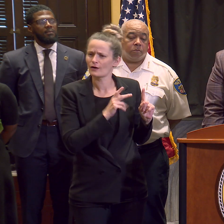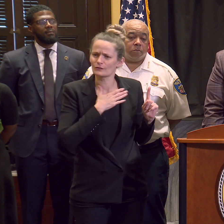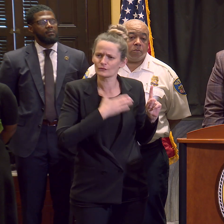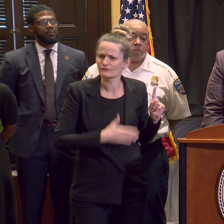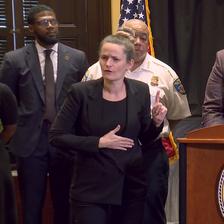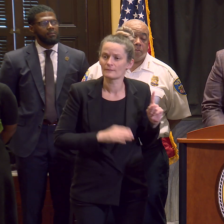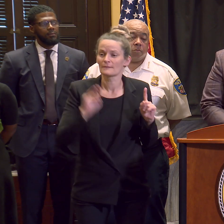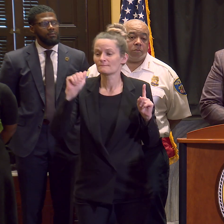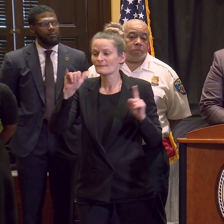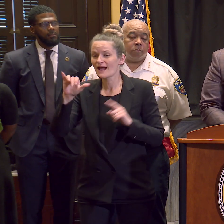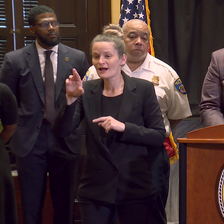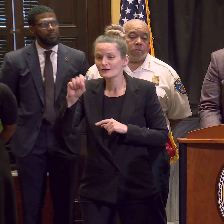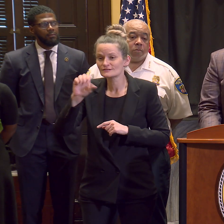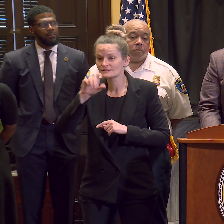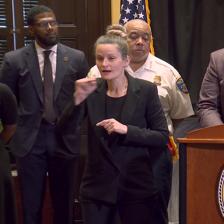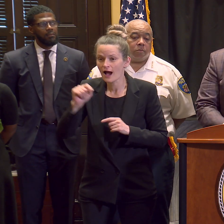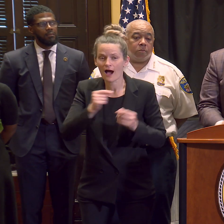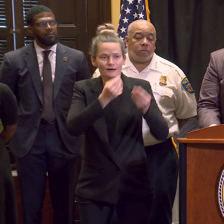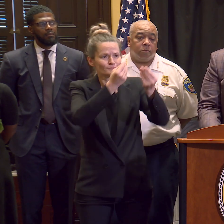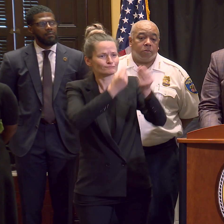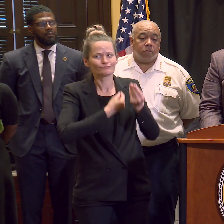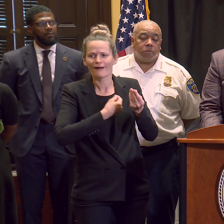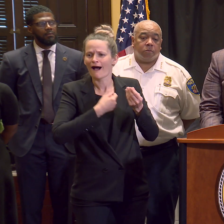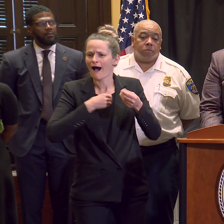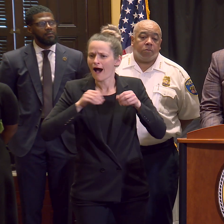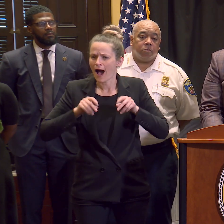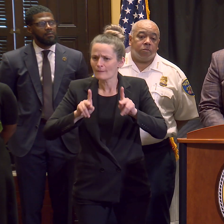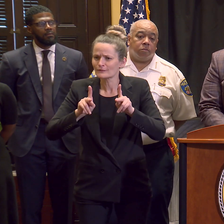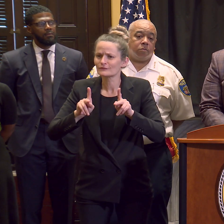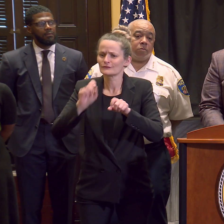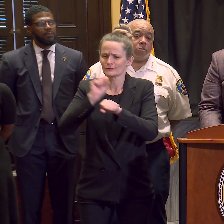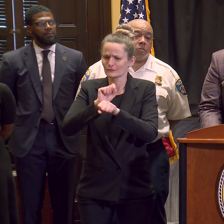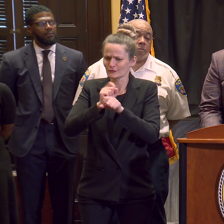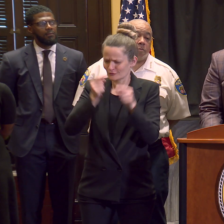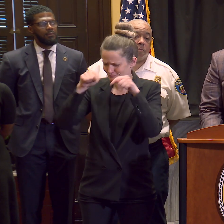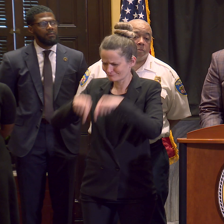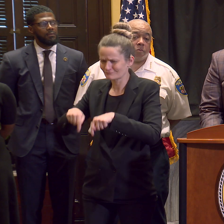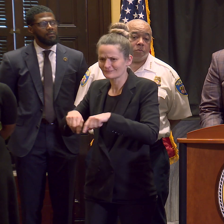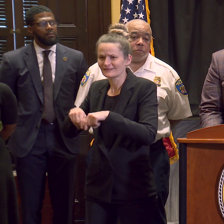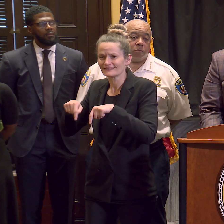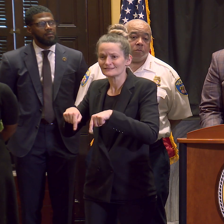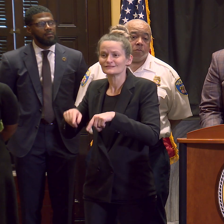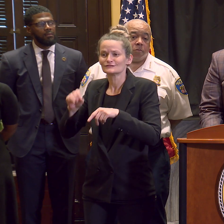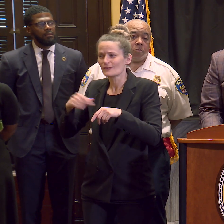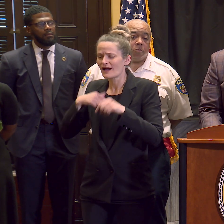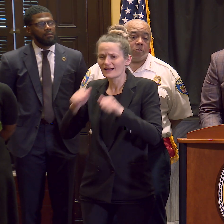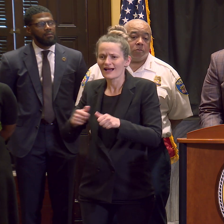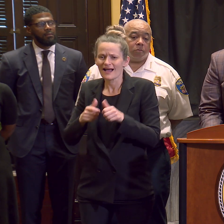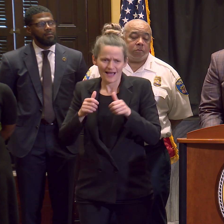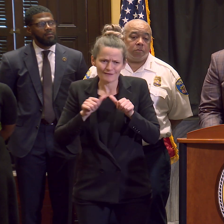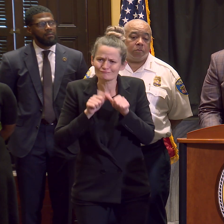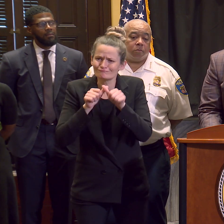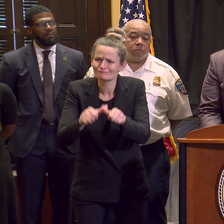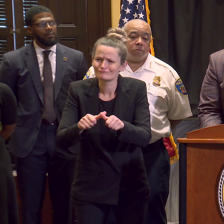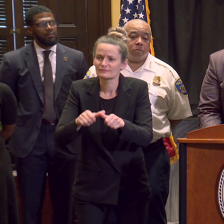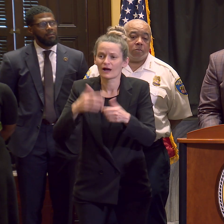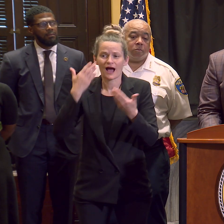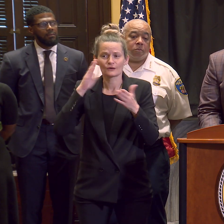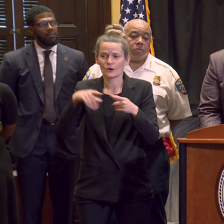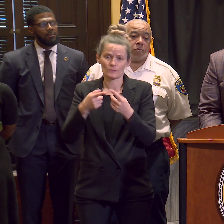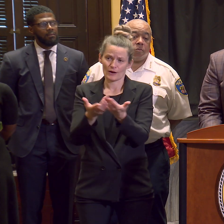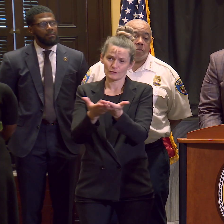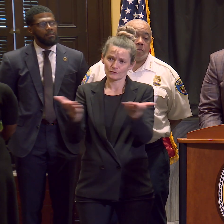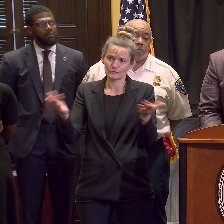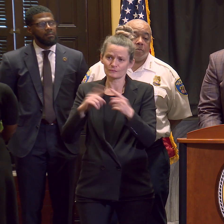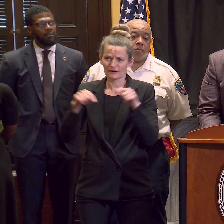opportunity. He has set the rules that I'm going to follow. And I don't know some of you, but I marched to the orders